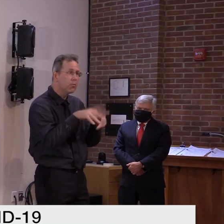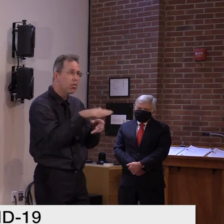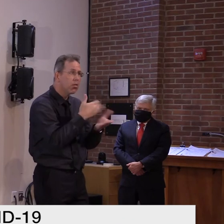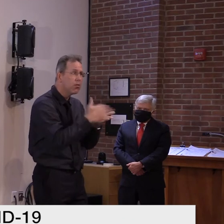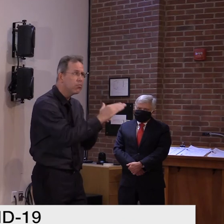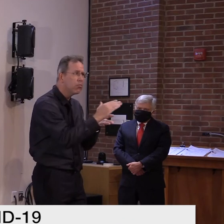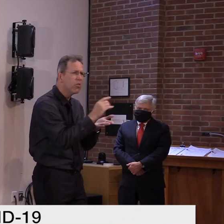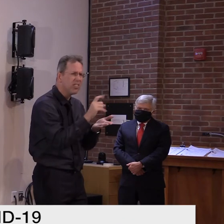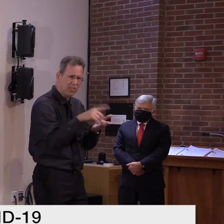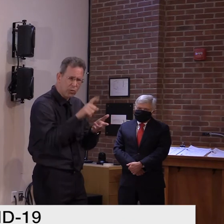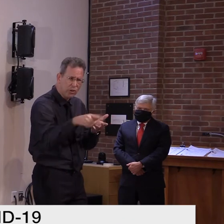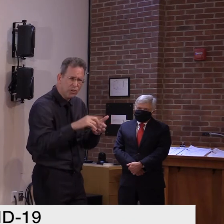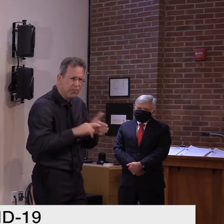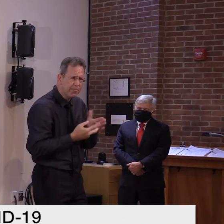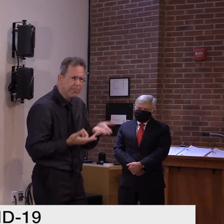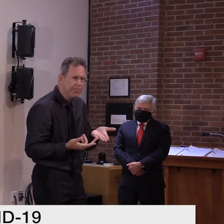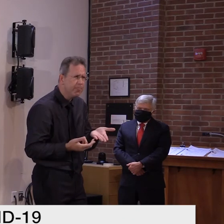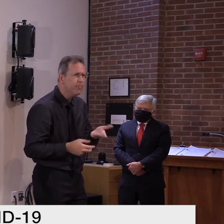a question for Dr. Levine?